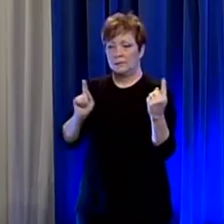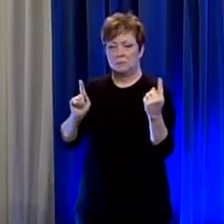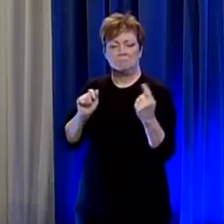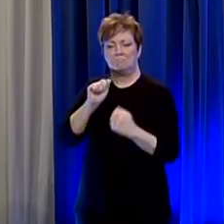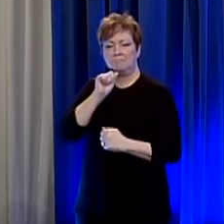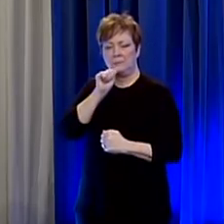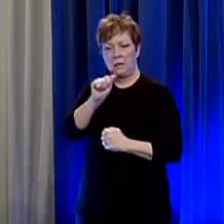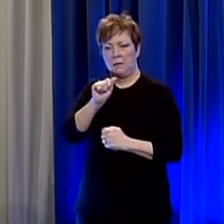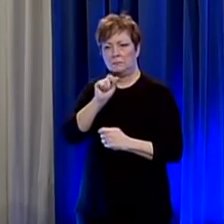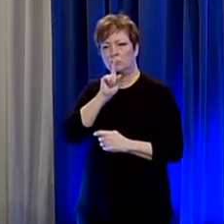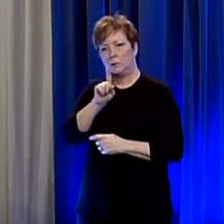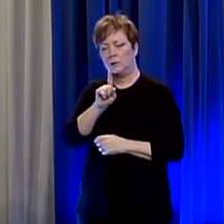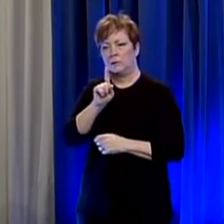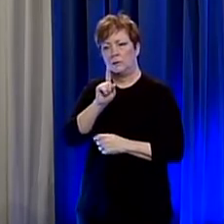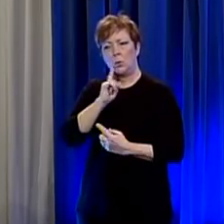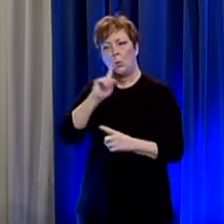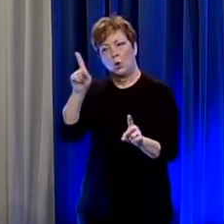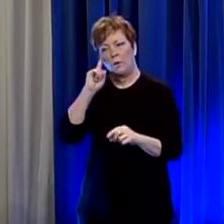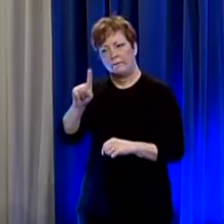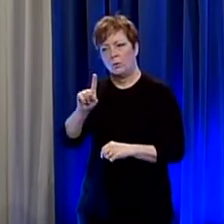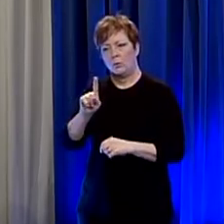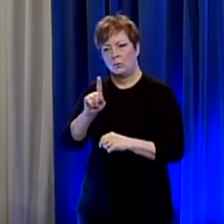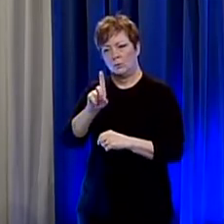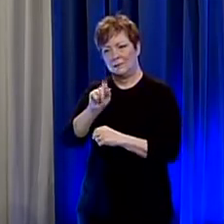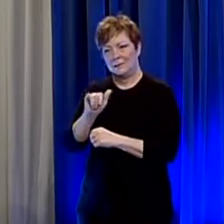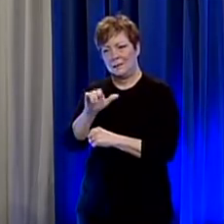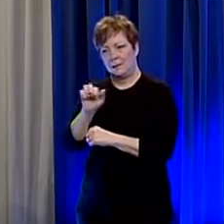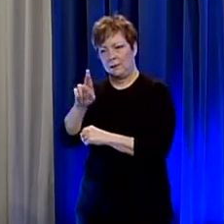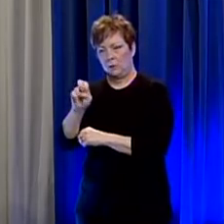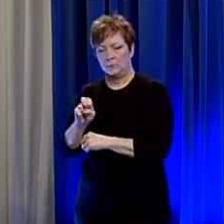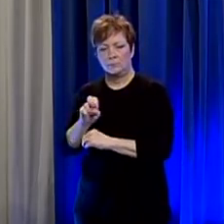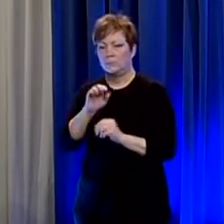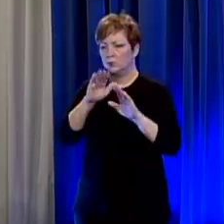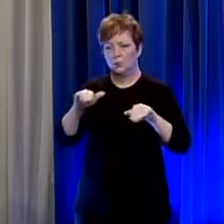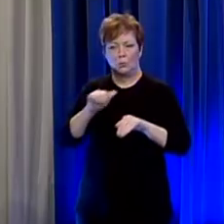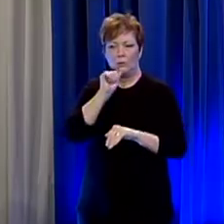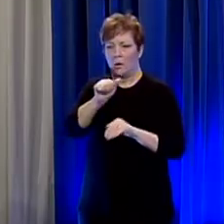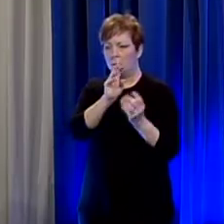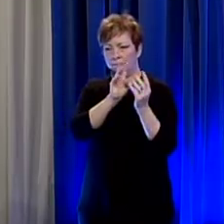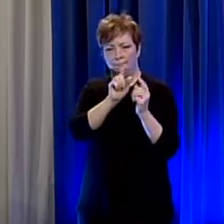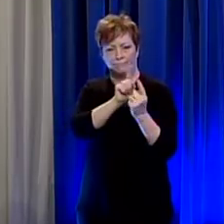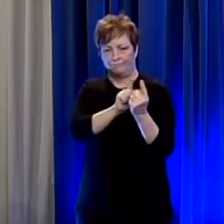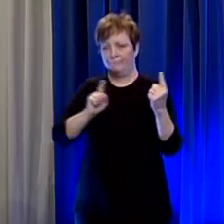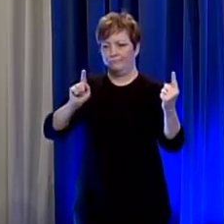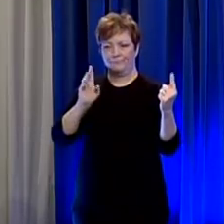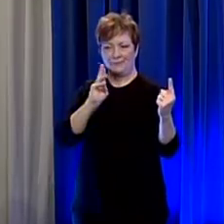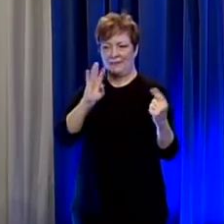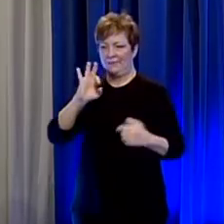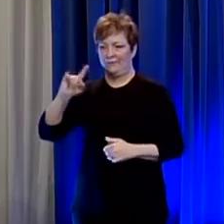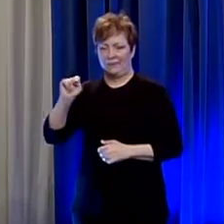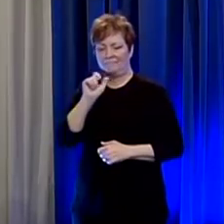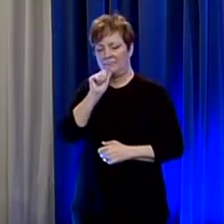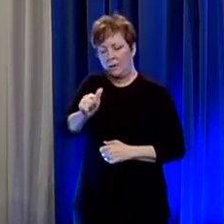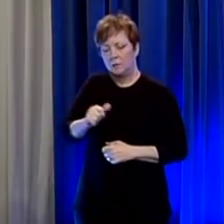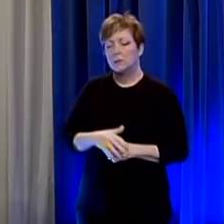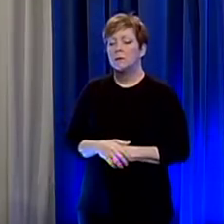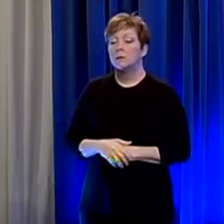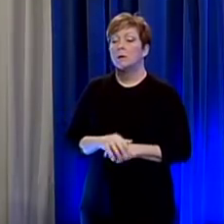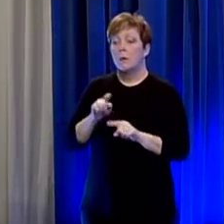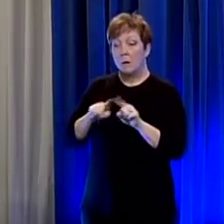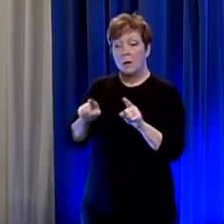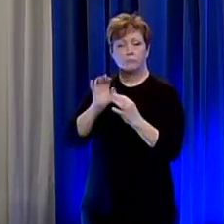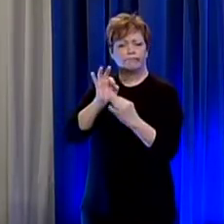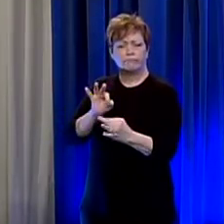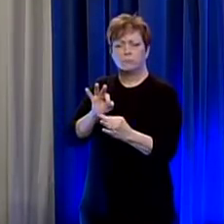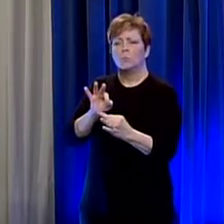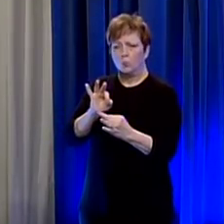aren't going to maintain a six foot distance from each other i think that's really unlikely and yet we would say that that's the ideal we would